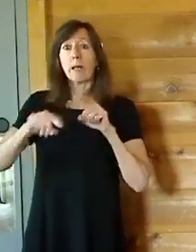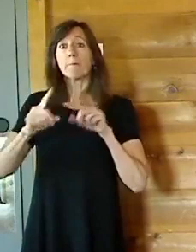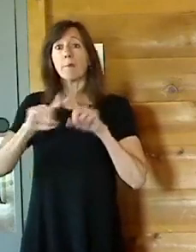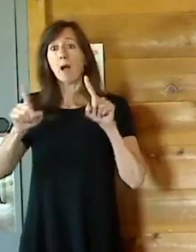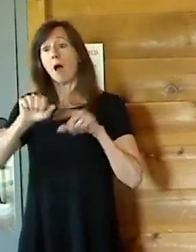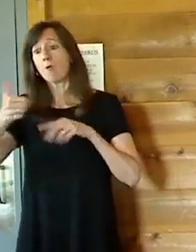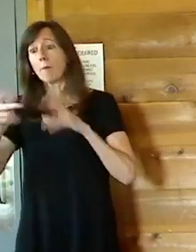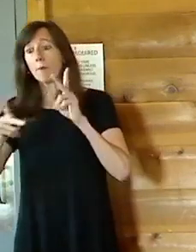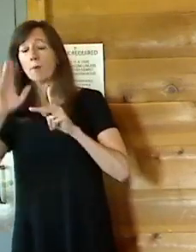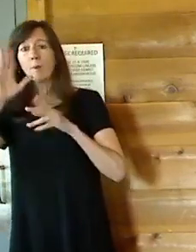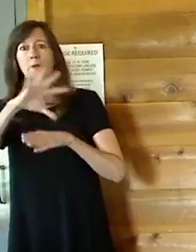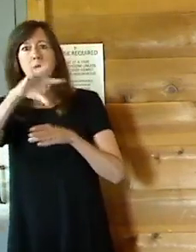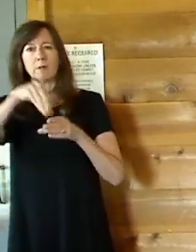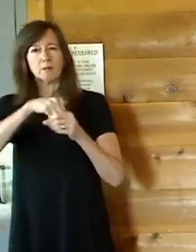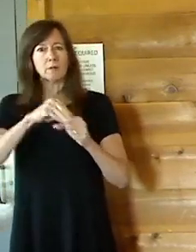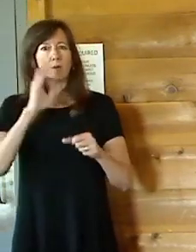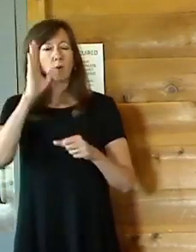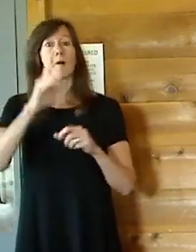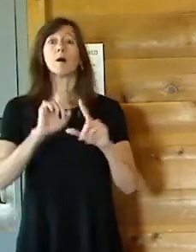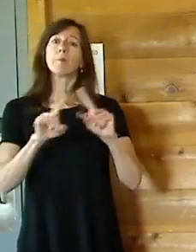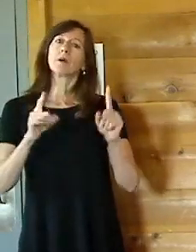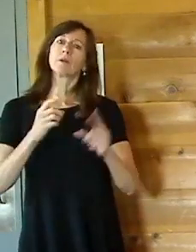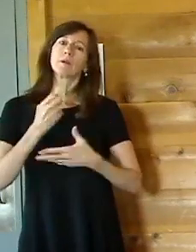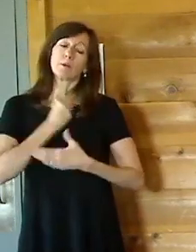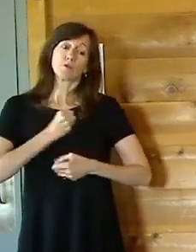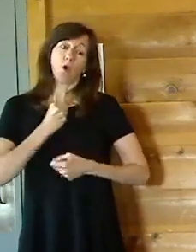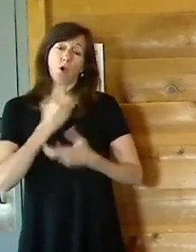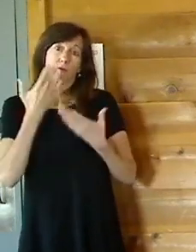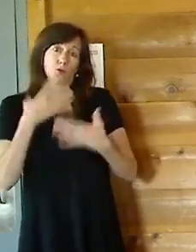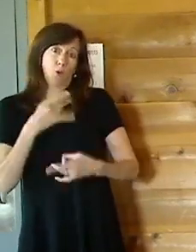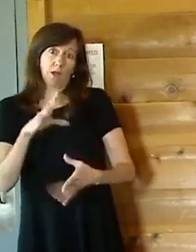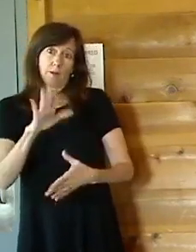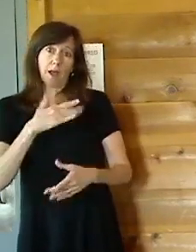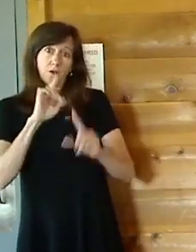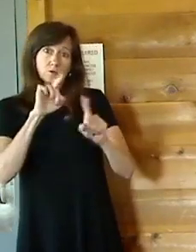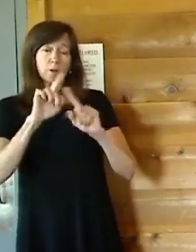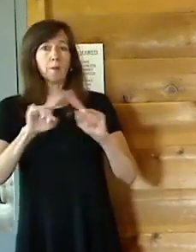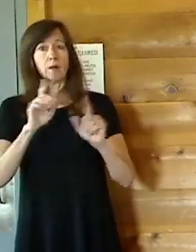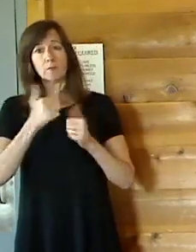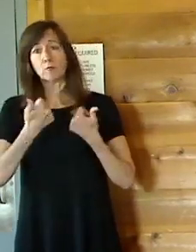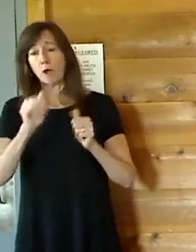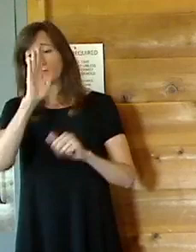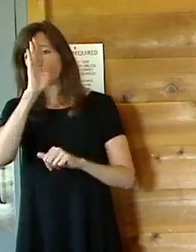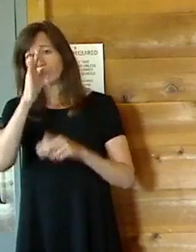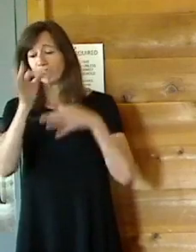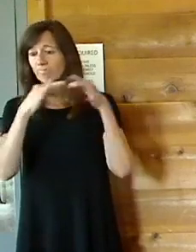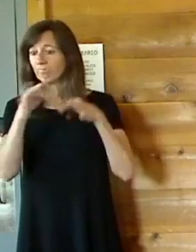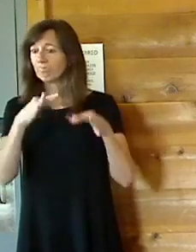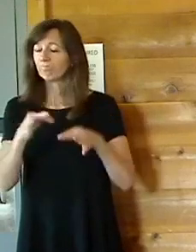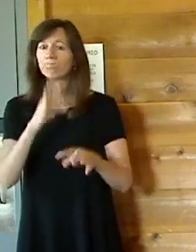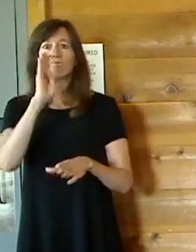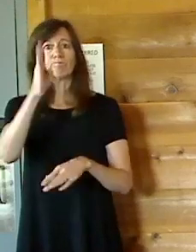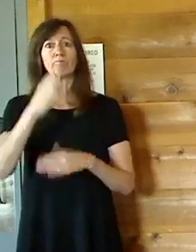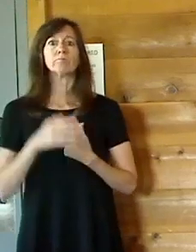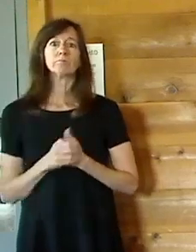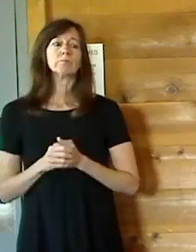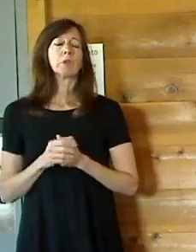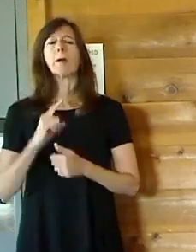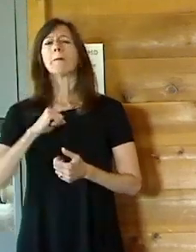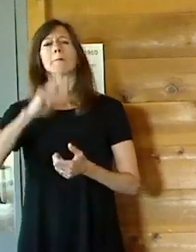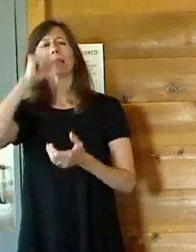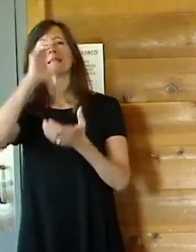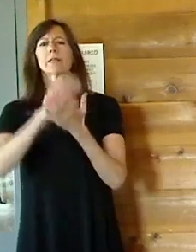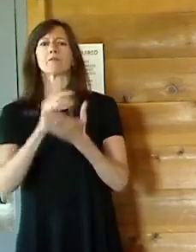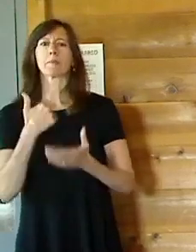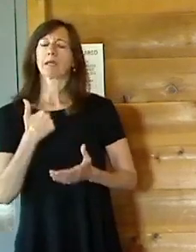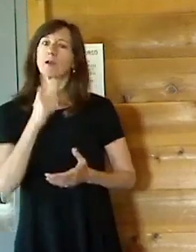I'm sorry if you don't like my answer, but it is the answer, and I'm just trying to give it to you as straight as I can. And believe me, I don't believe there's